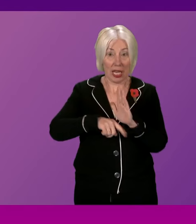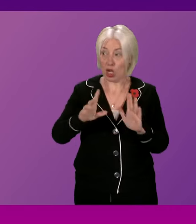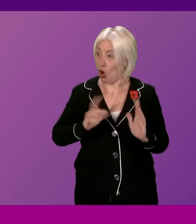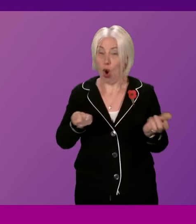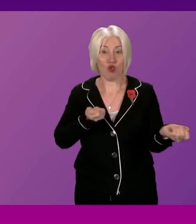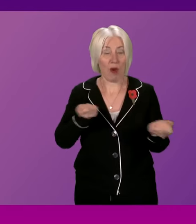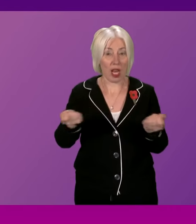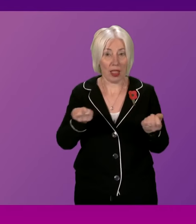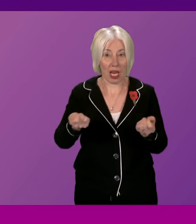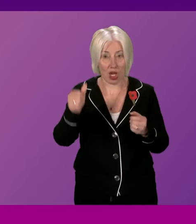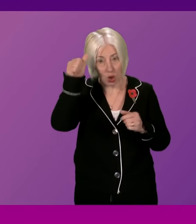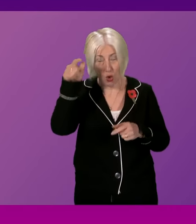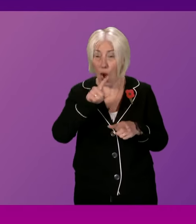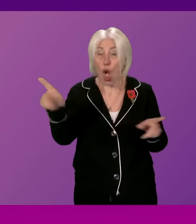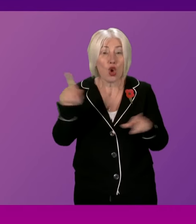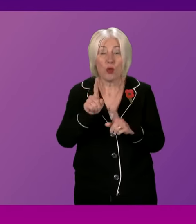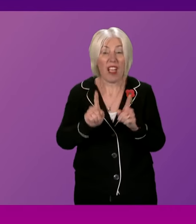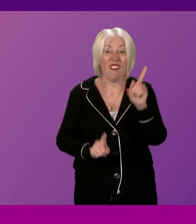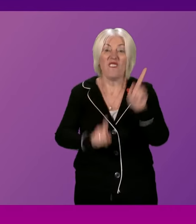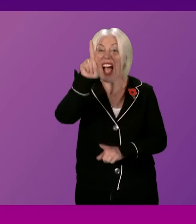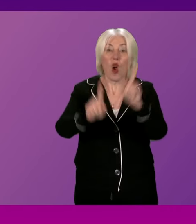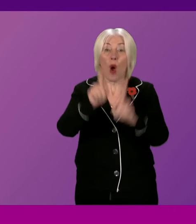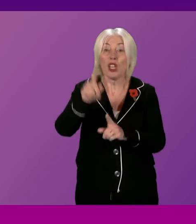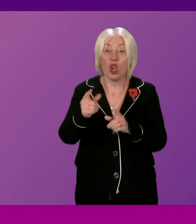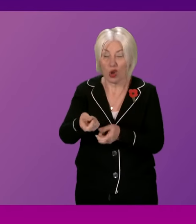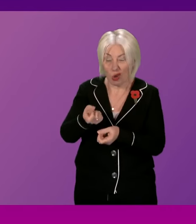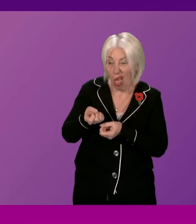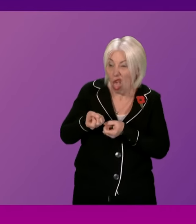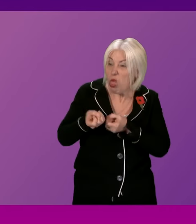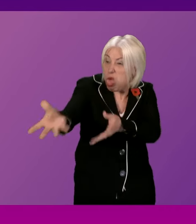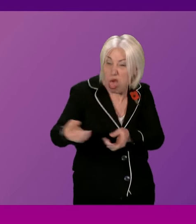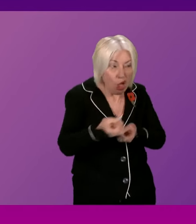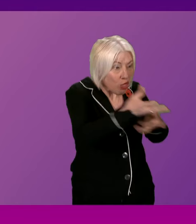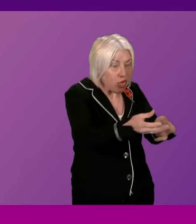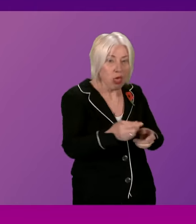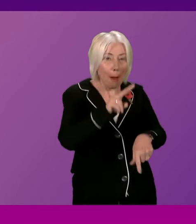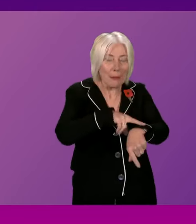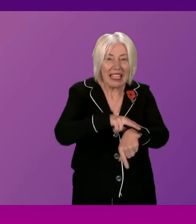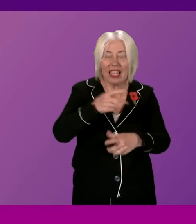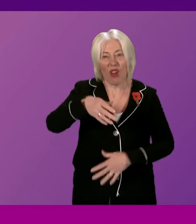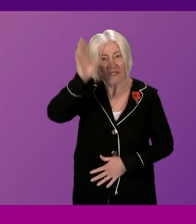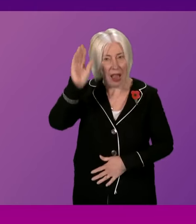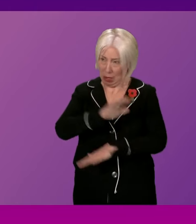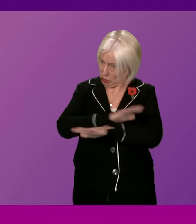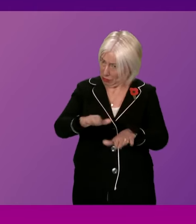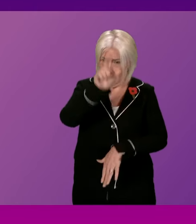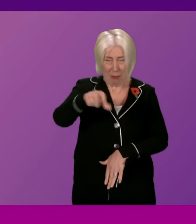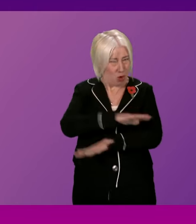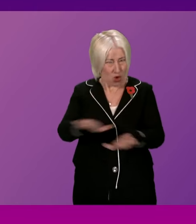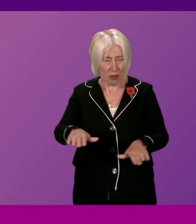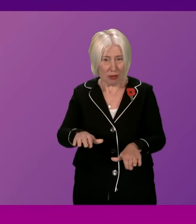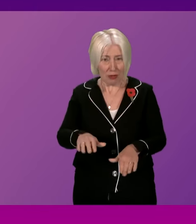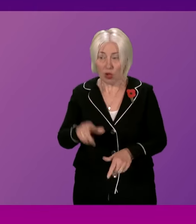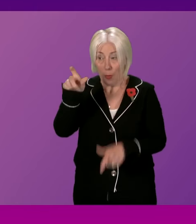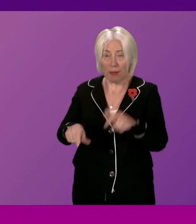regulation to know that you shouldn't be firing fireworks at police officers or fire officers. So those of course who are responsible